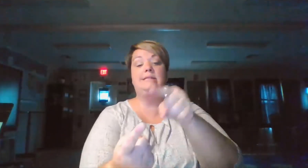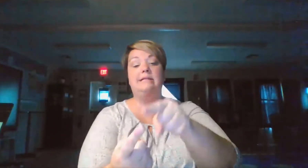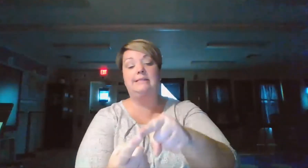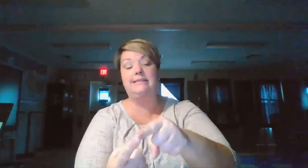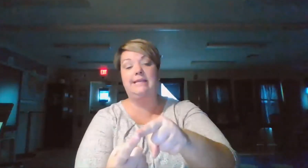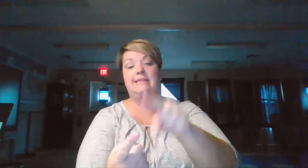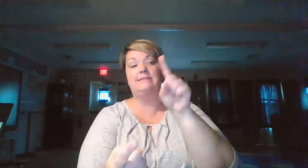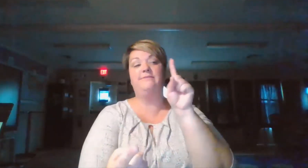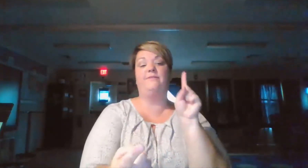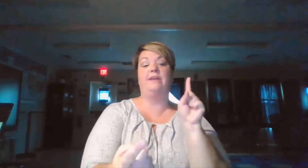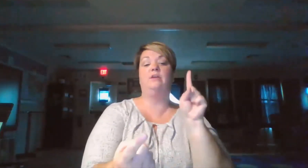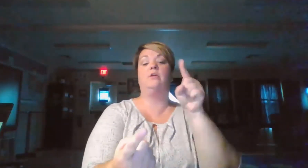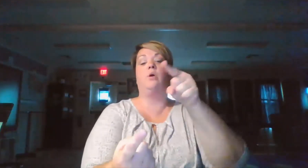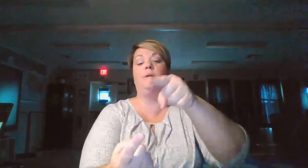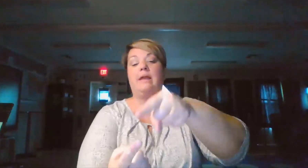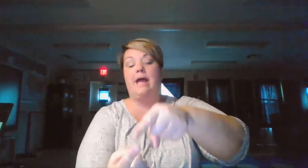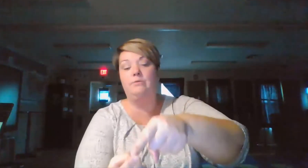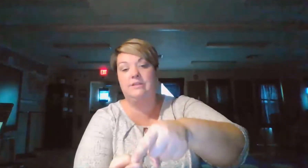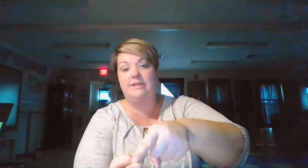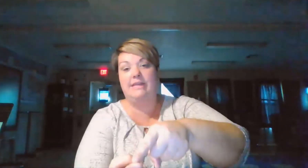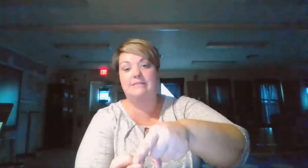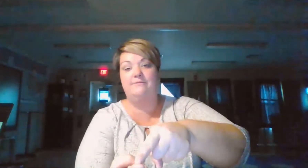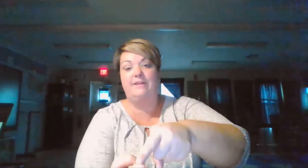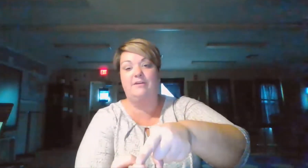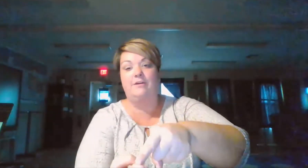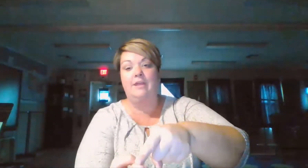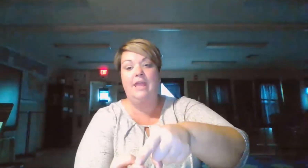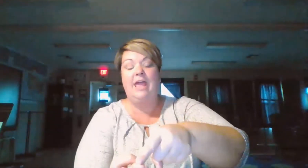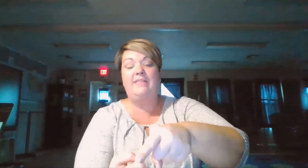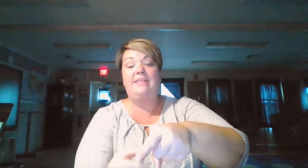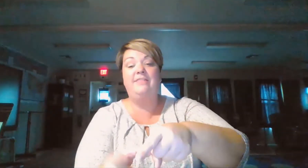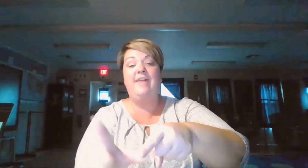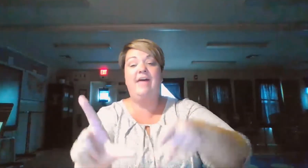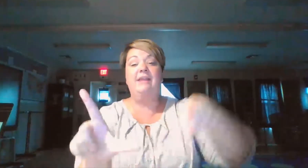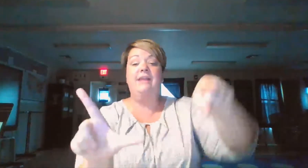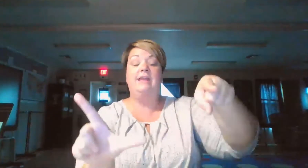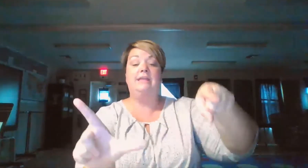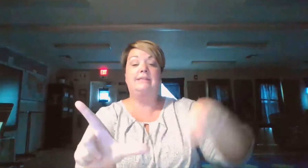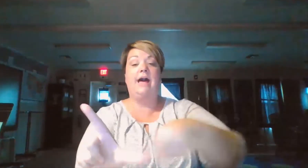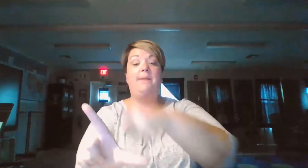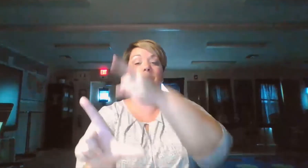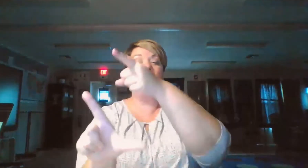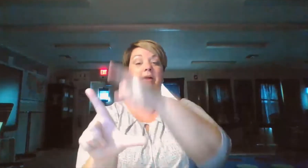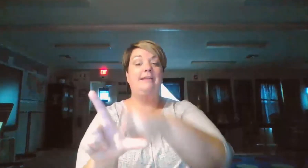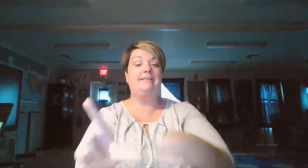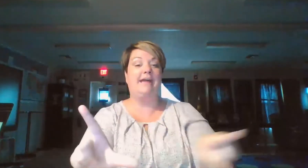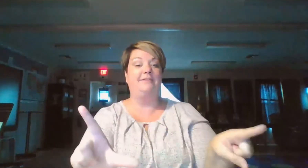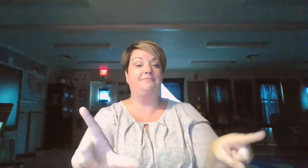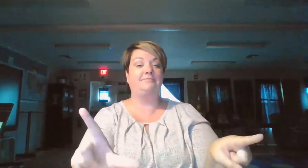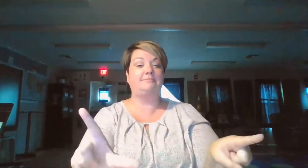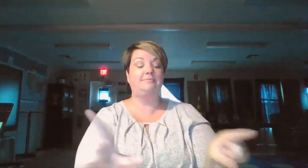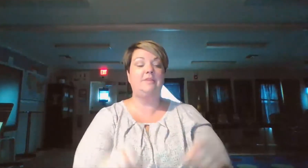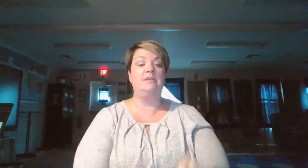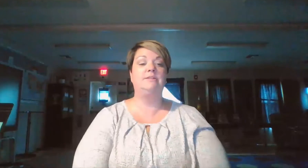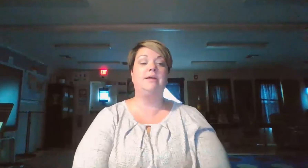is like this. Finger going out to the next finger. And then then is up and down. So.